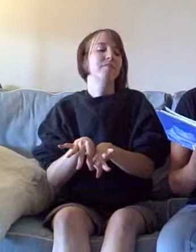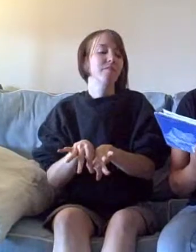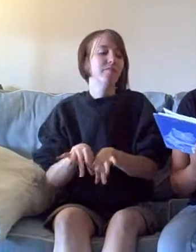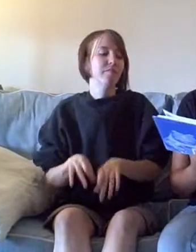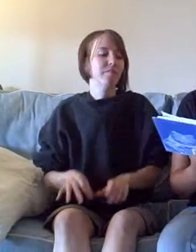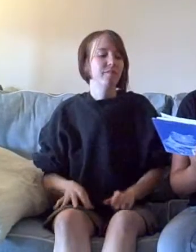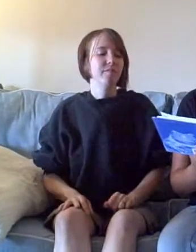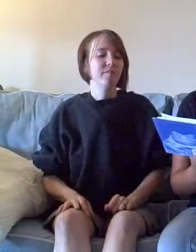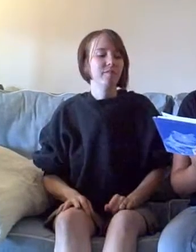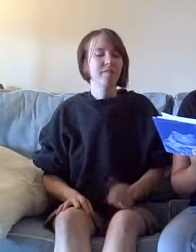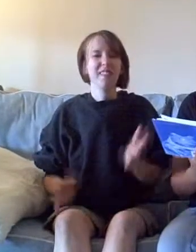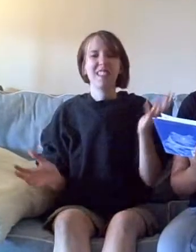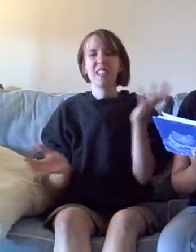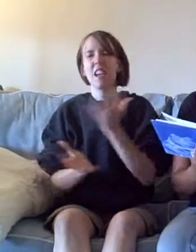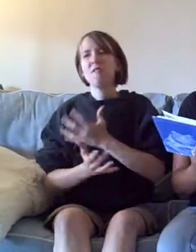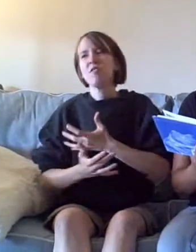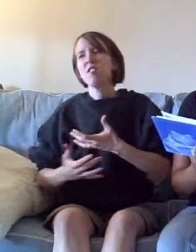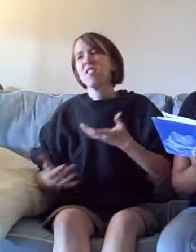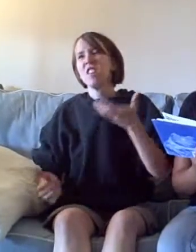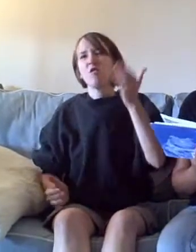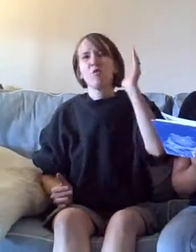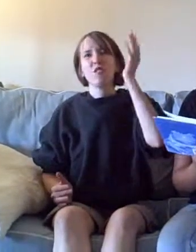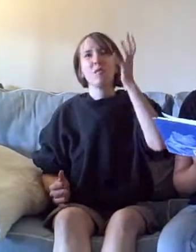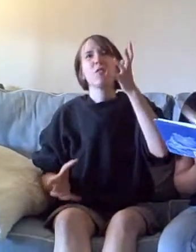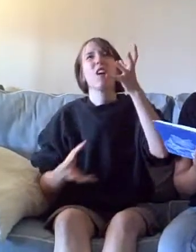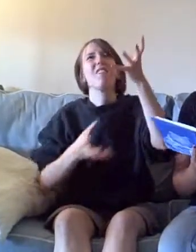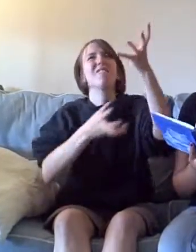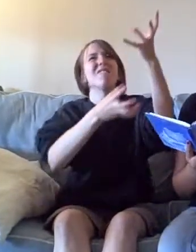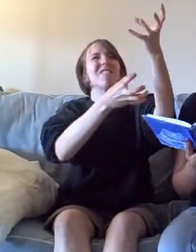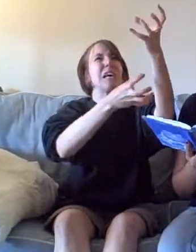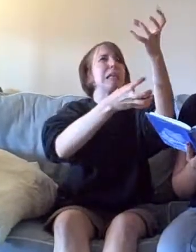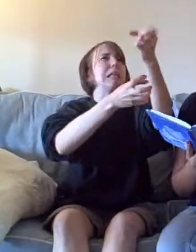When everything seems just out of reach.